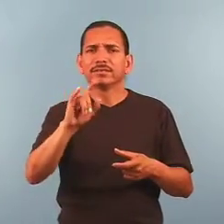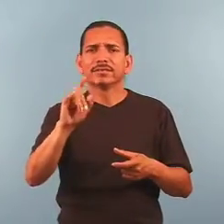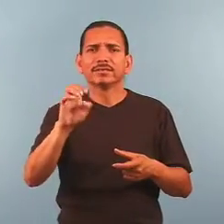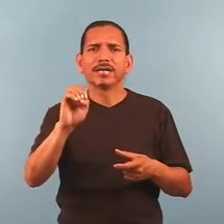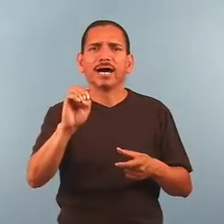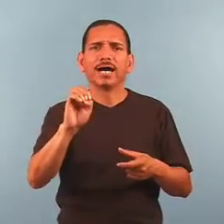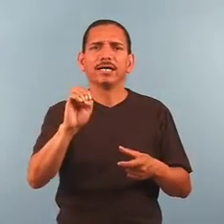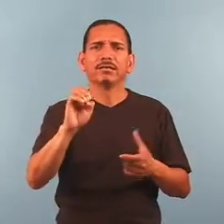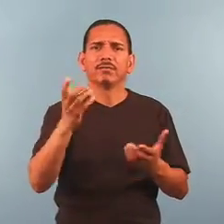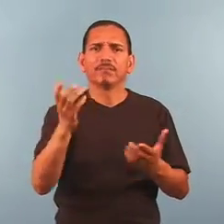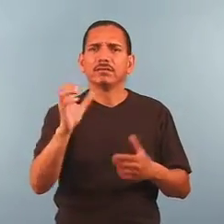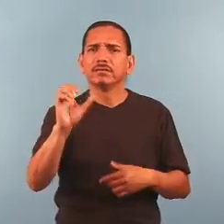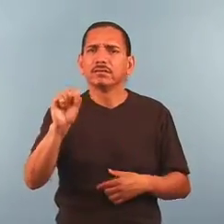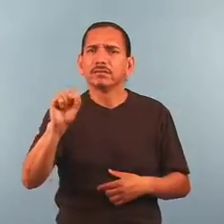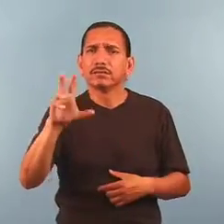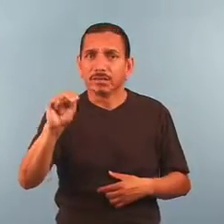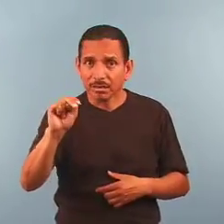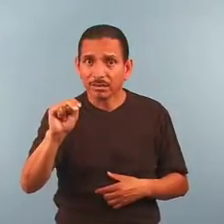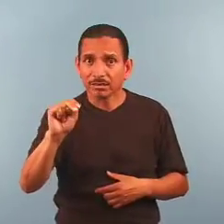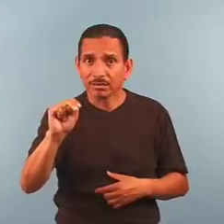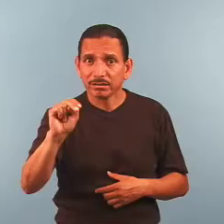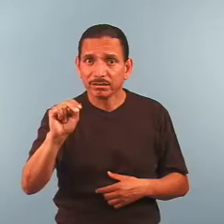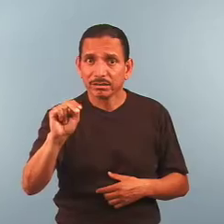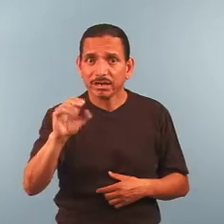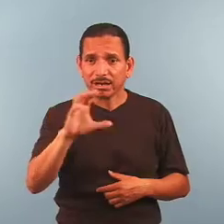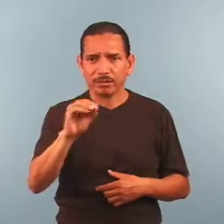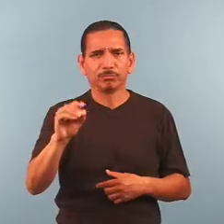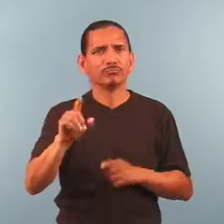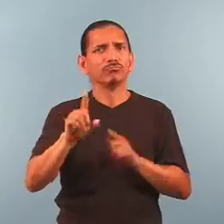Size of Sun and stars